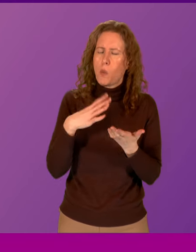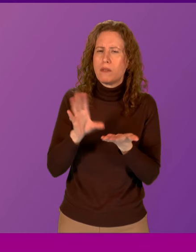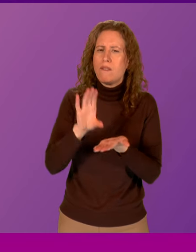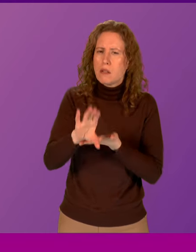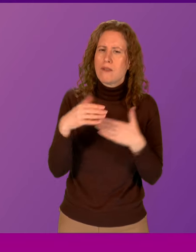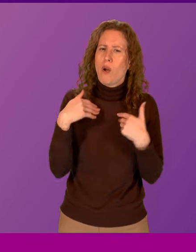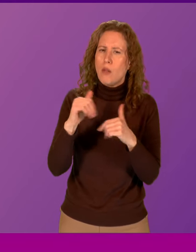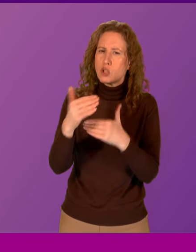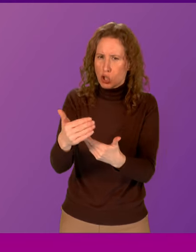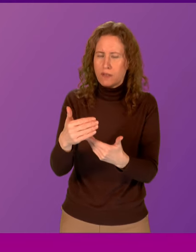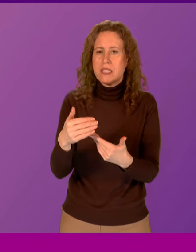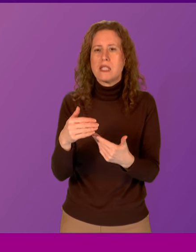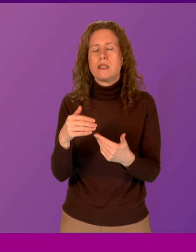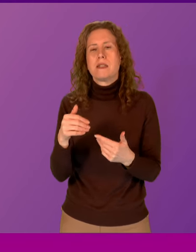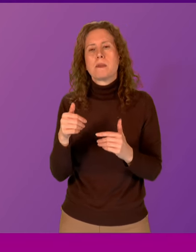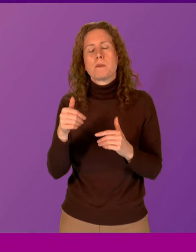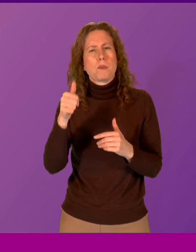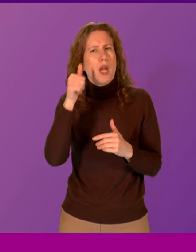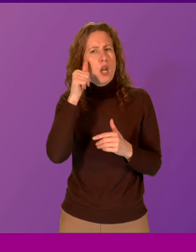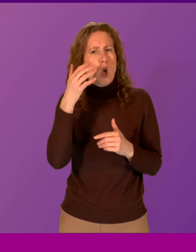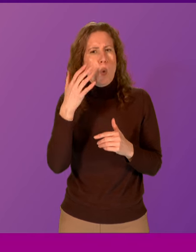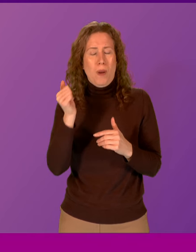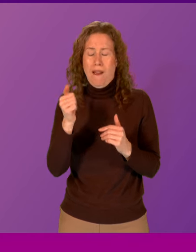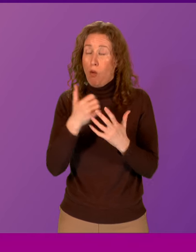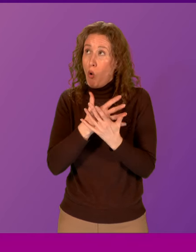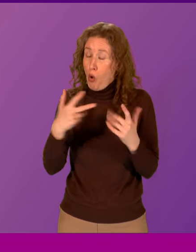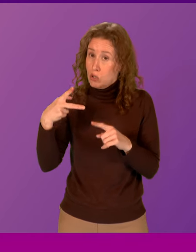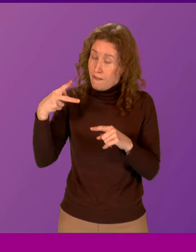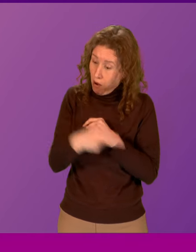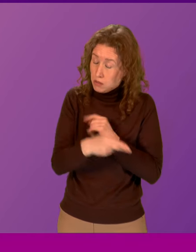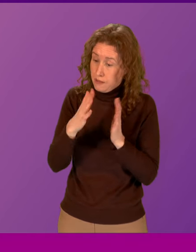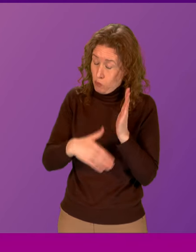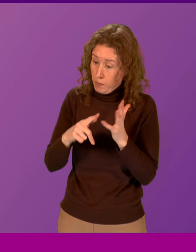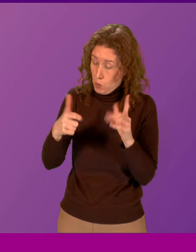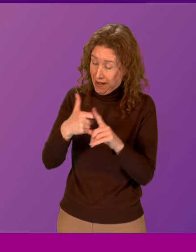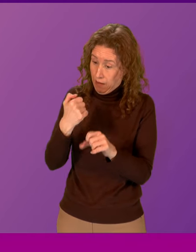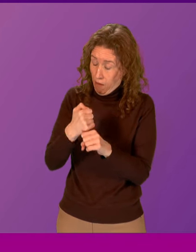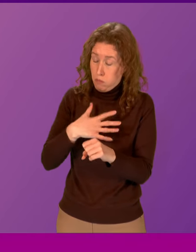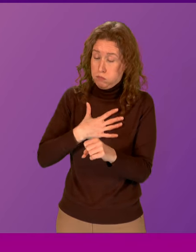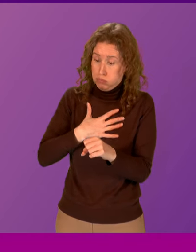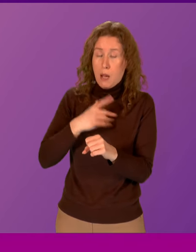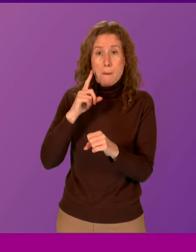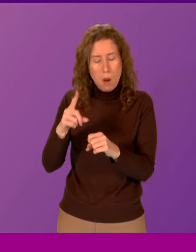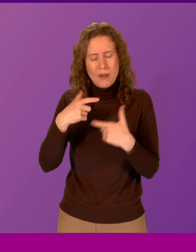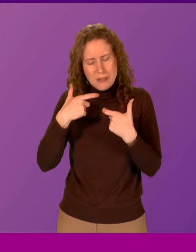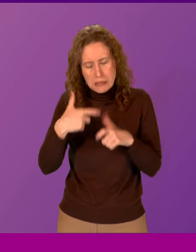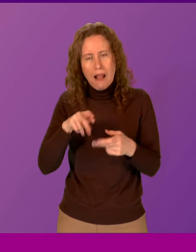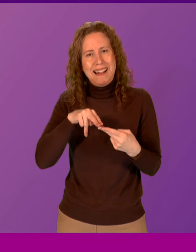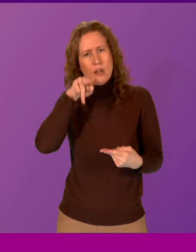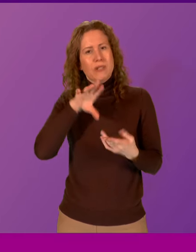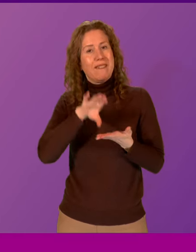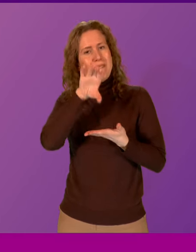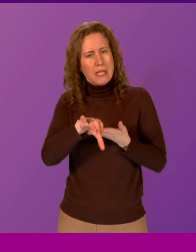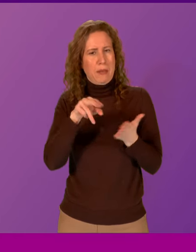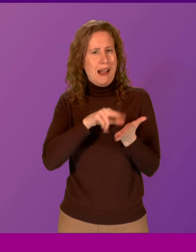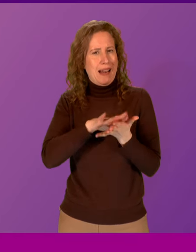I'm very pleased that, notwithstanding the fact that we have swinging cuts from the UK Government in terms of our budget, we've increased our investment